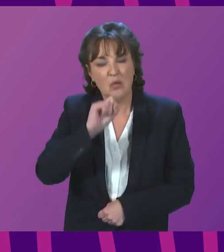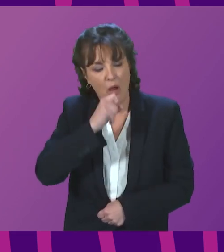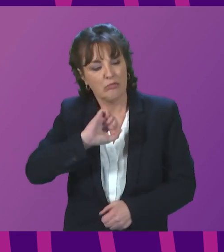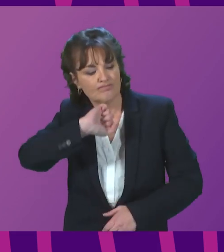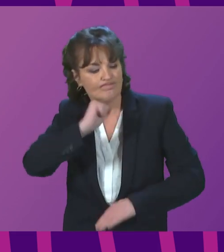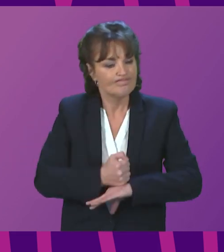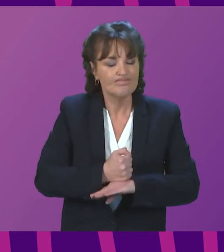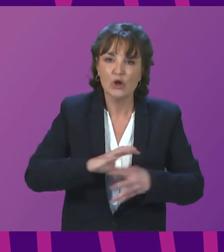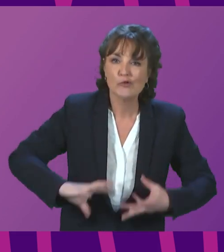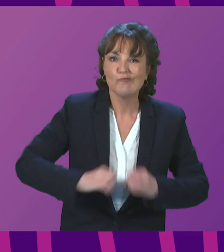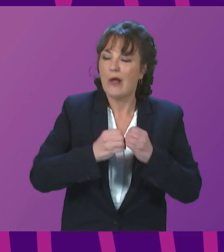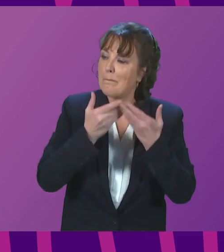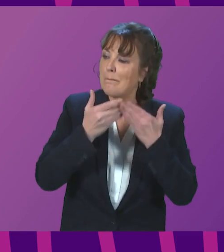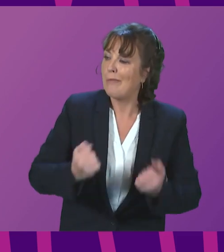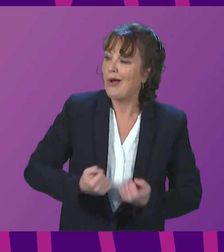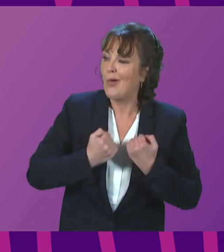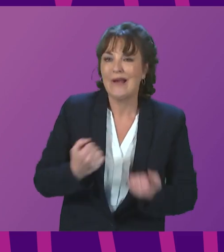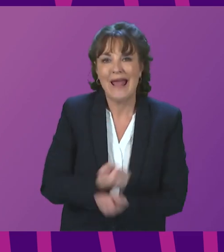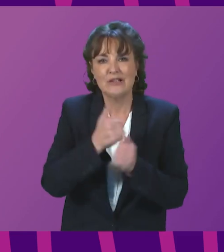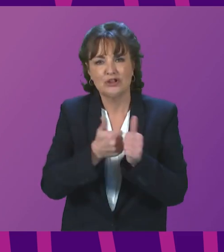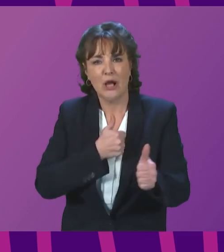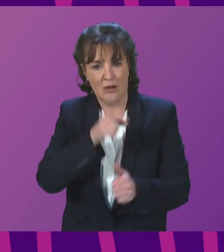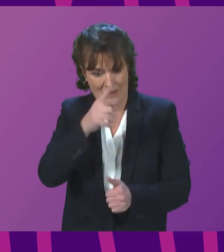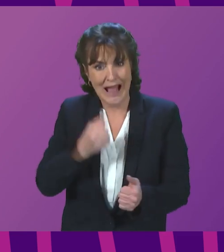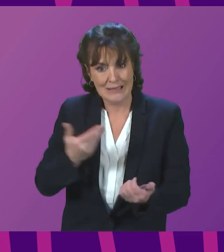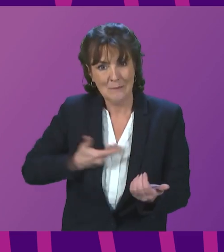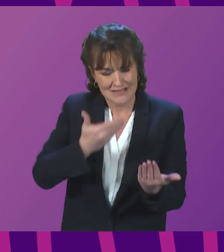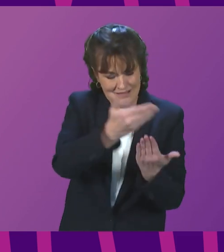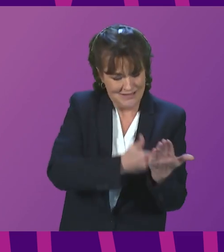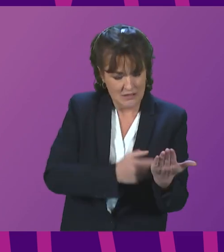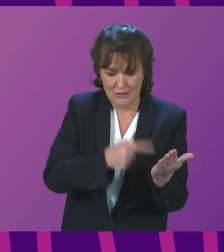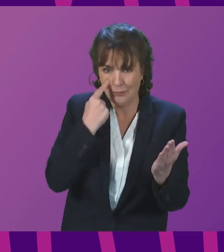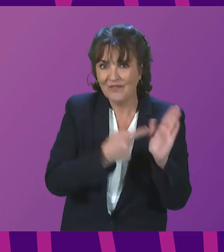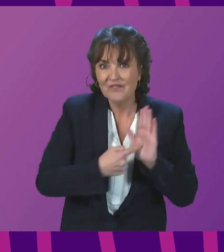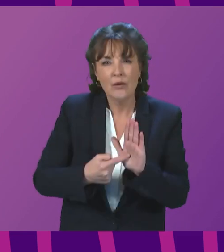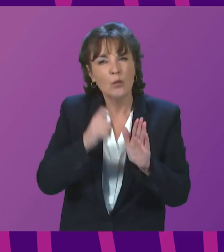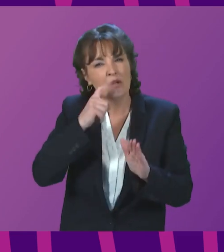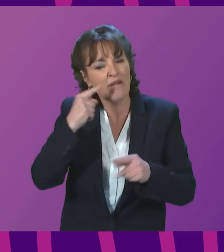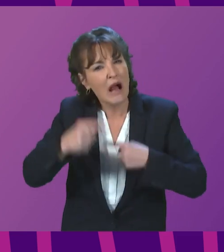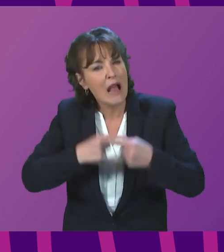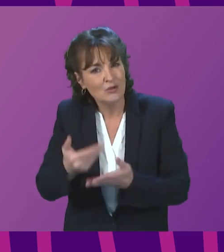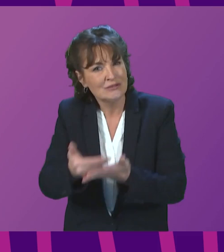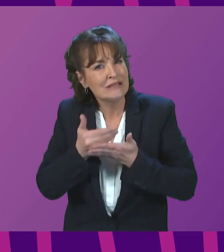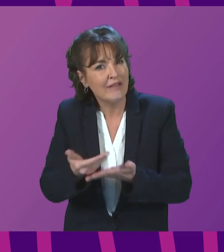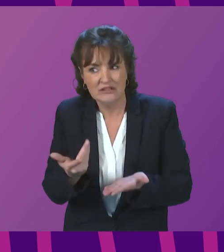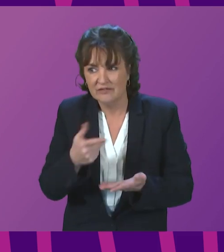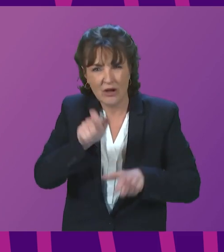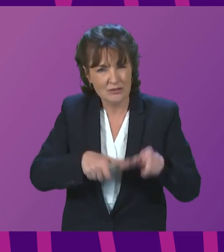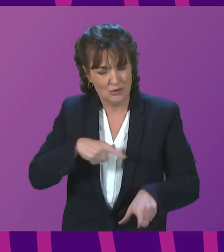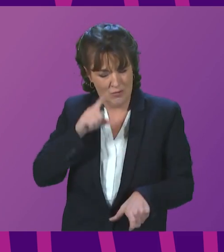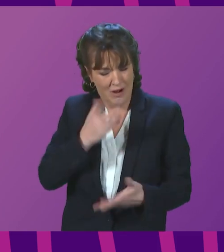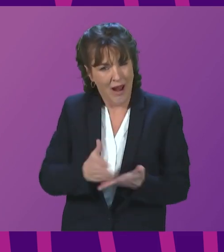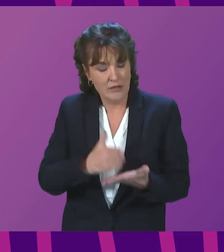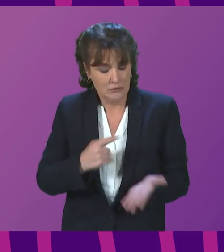energy company, despite the outline business case showing it would have produced annual savings for customers. So I'm seeking some clarity from the First Minister.